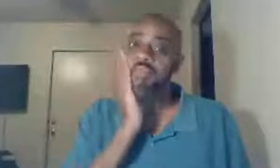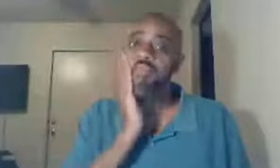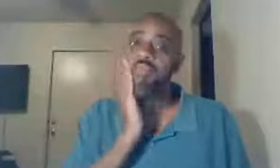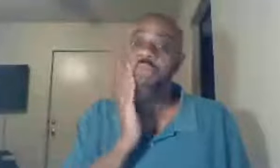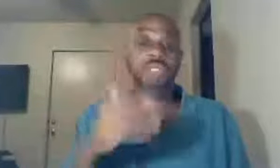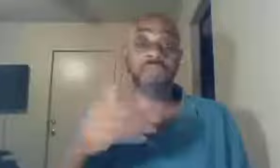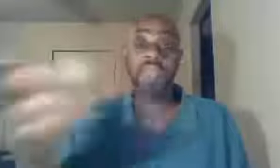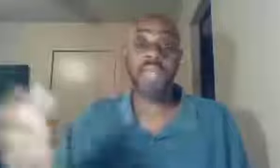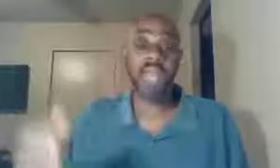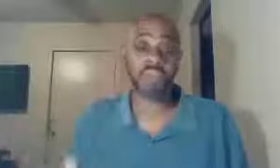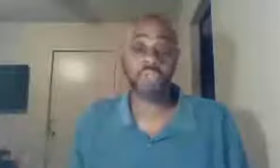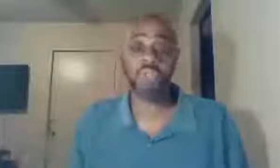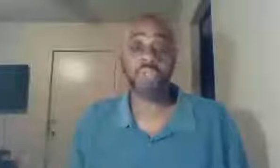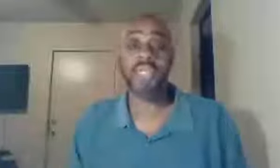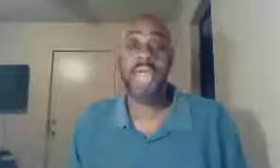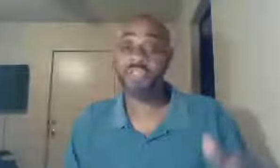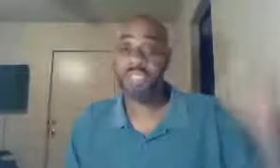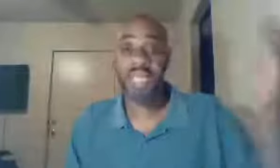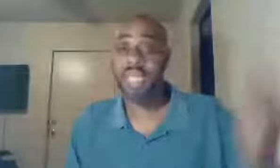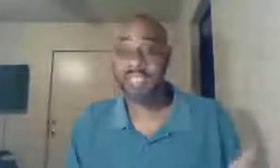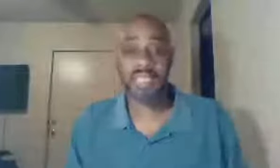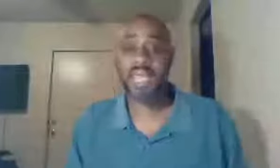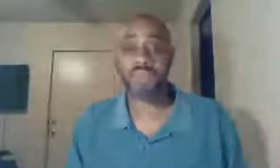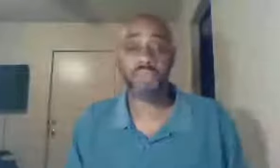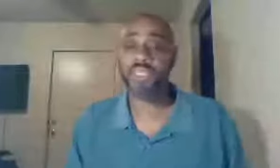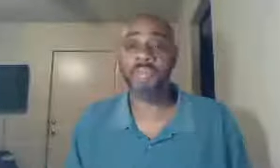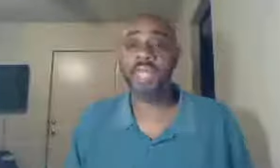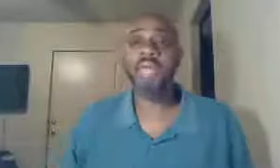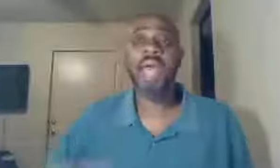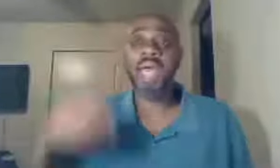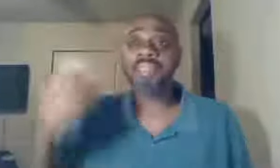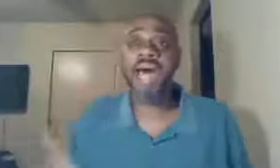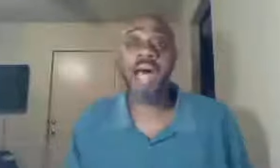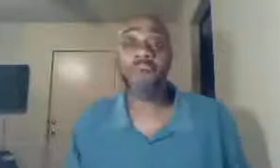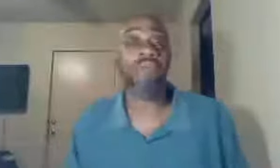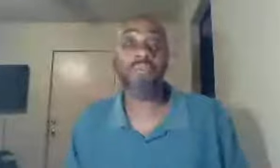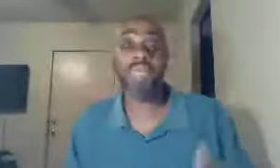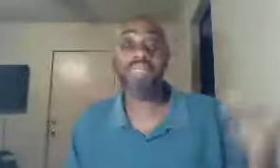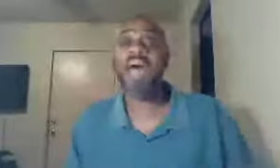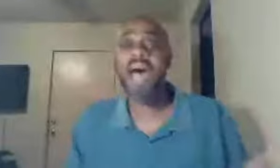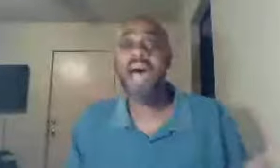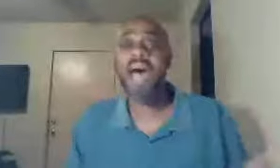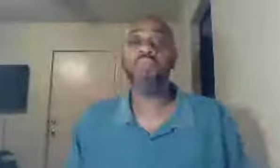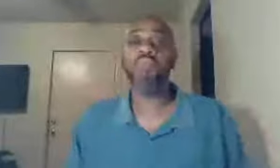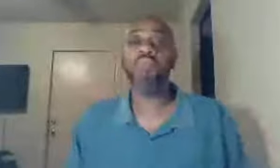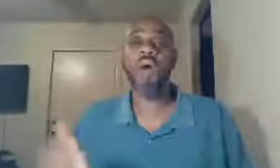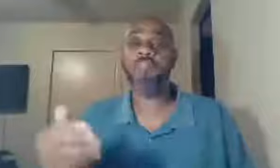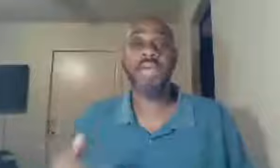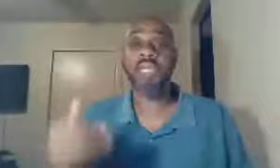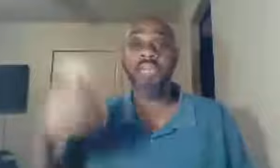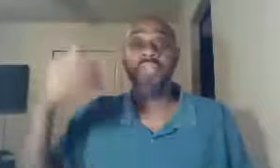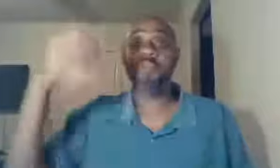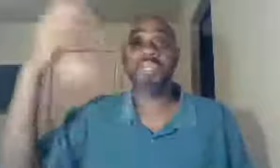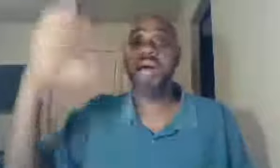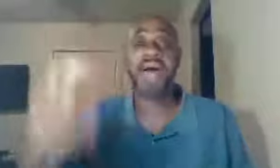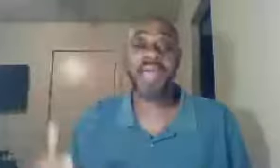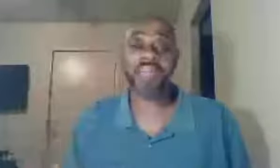the rich man and Lazarus, excuse me, Lazarus laying at the gate, the rich man, and die, both men die, and one man lifts up his eyes,